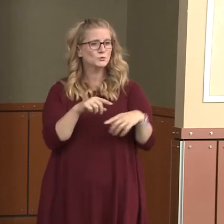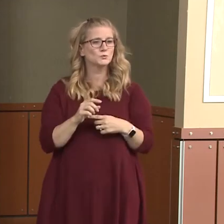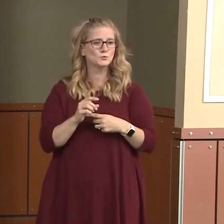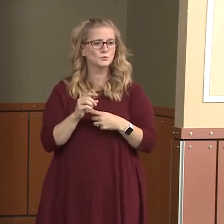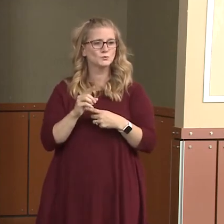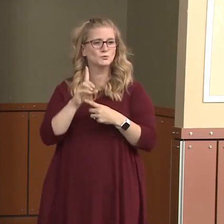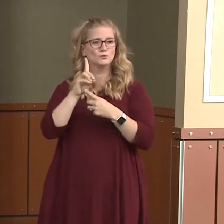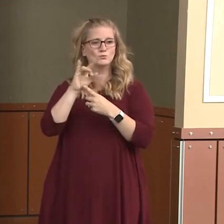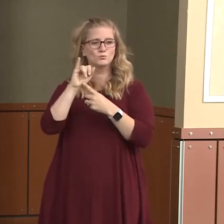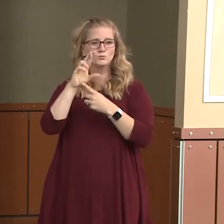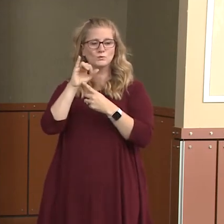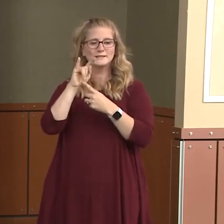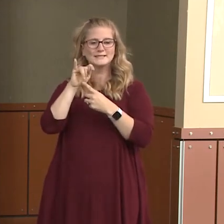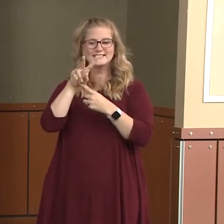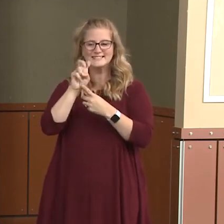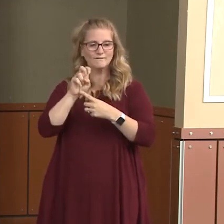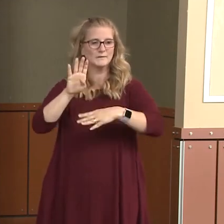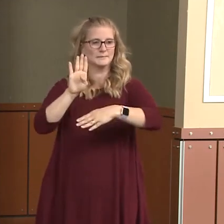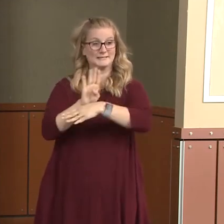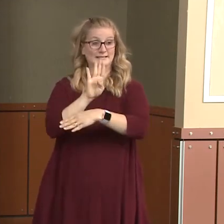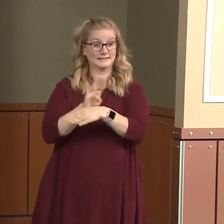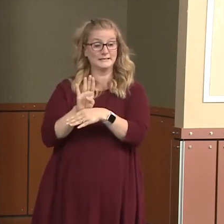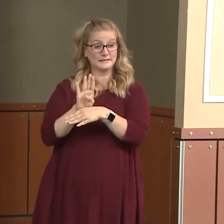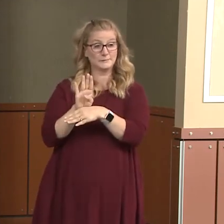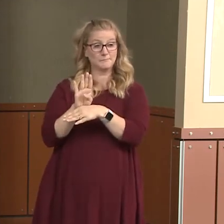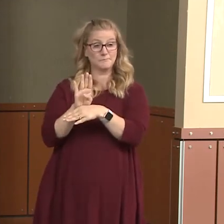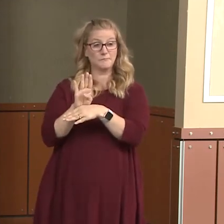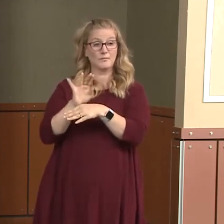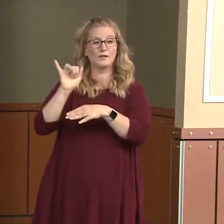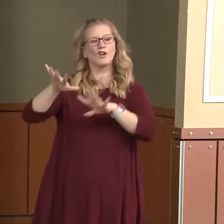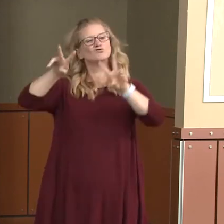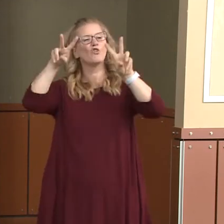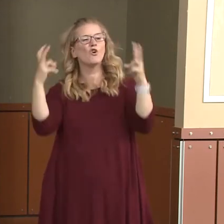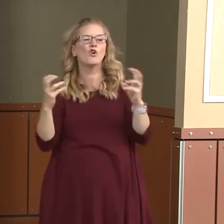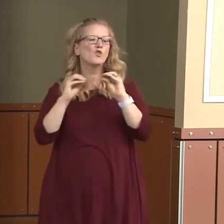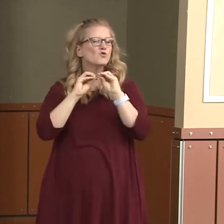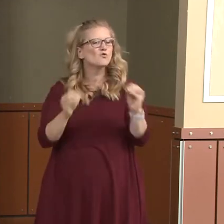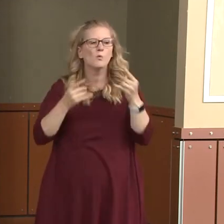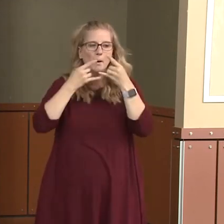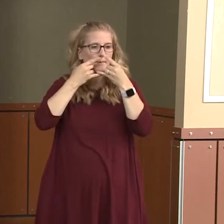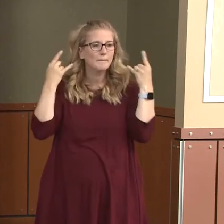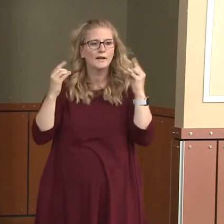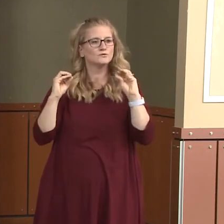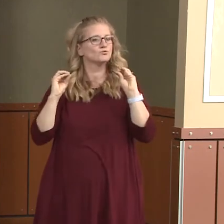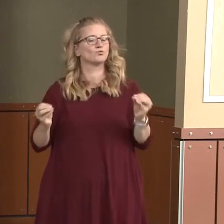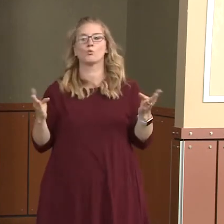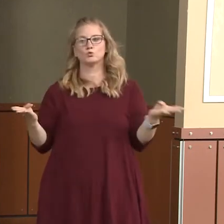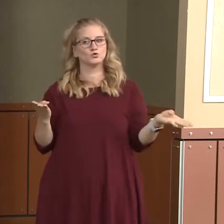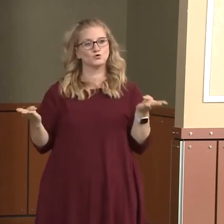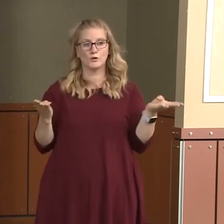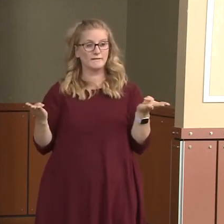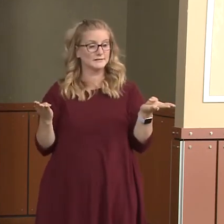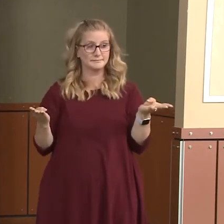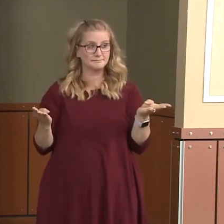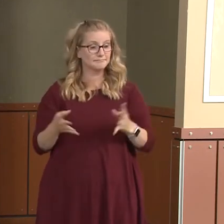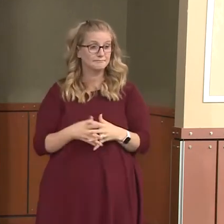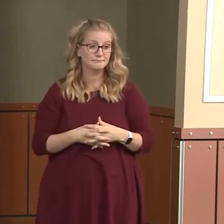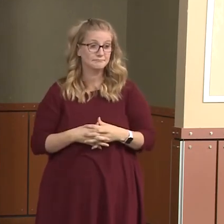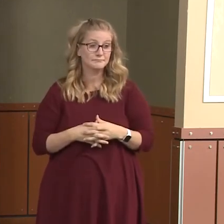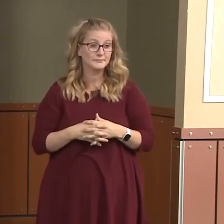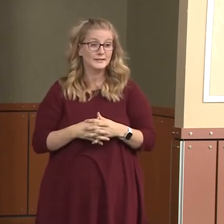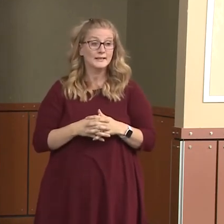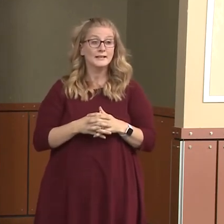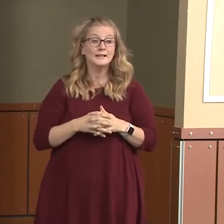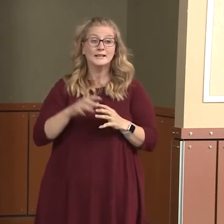essentially to have a no mask, no service rule. If individuals are not wearing masks,